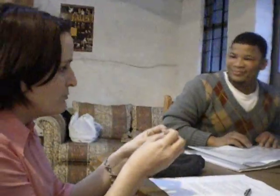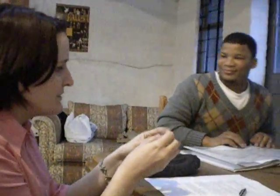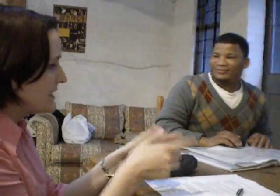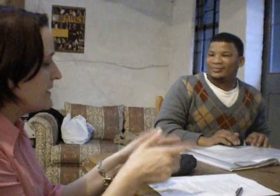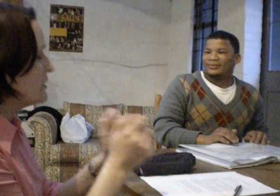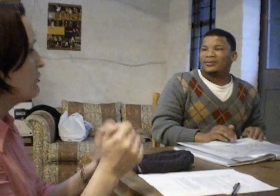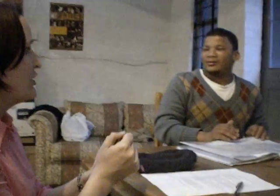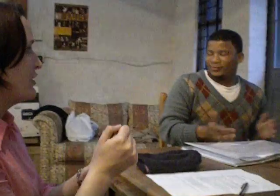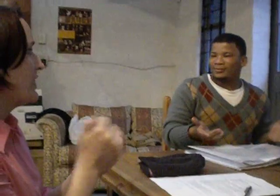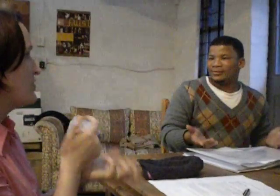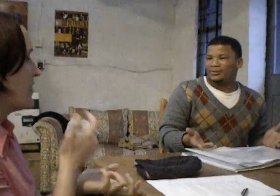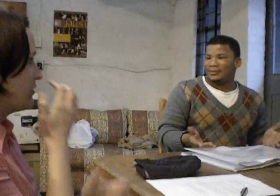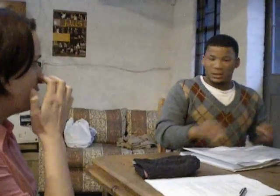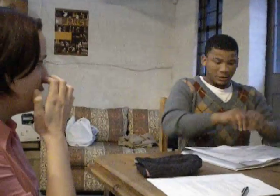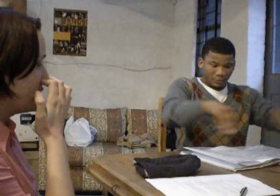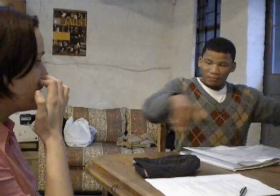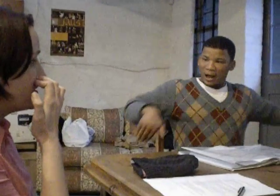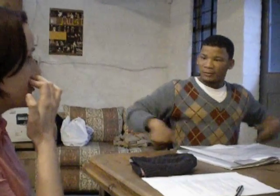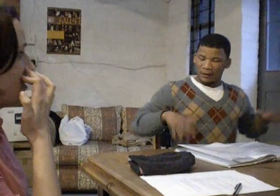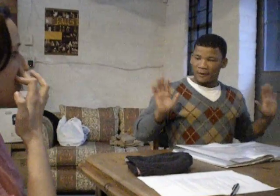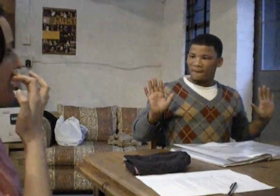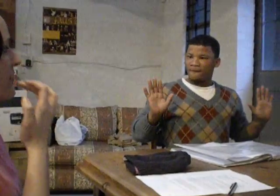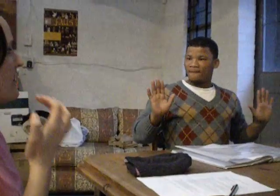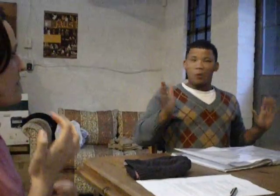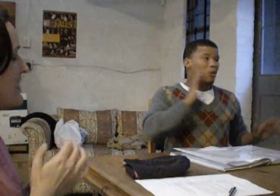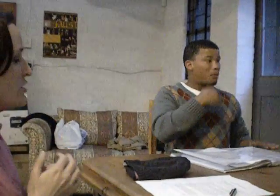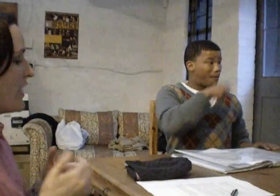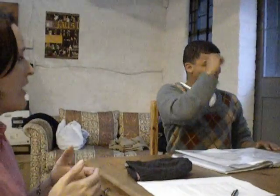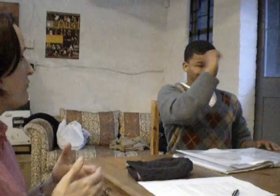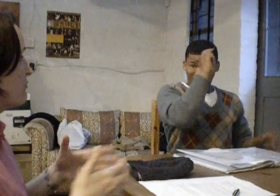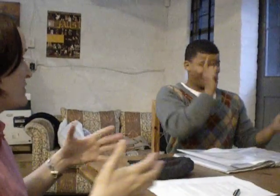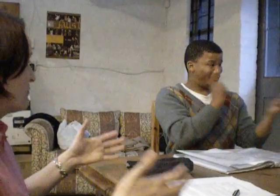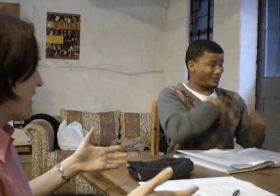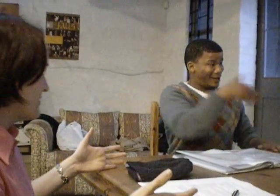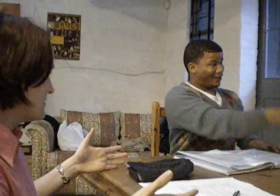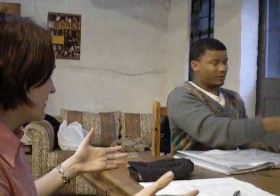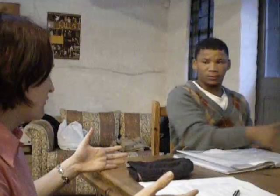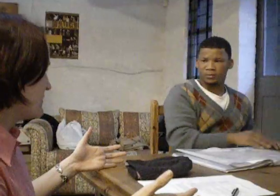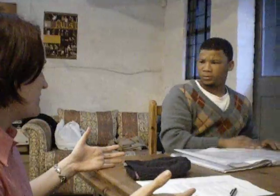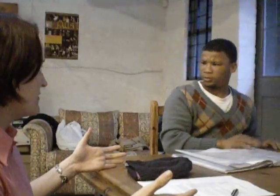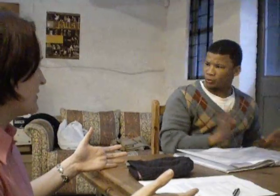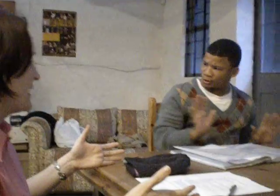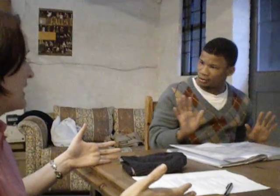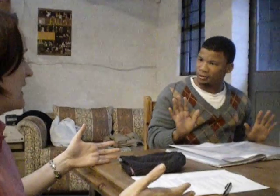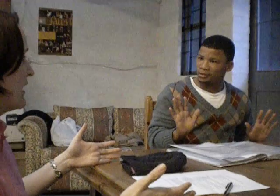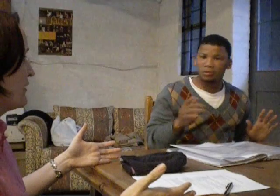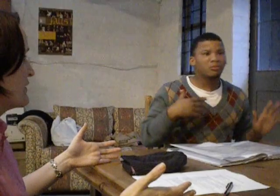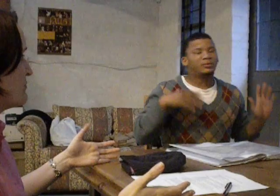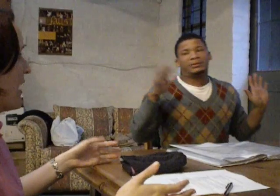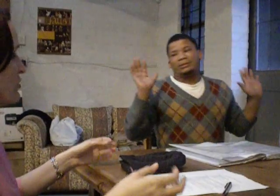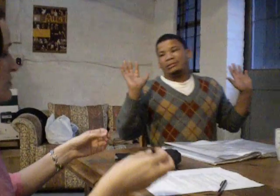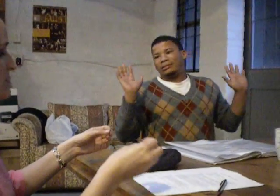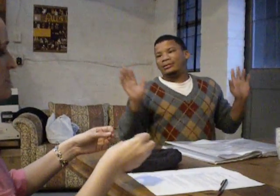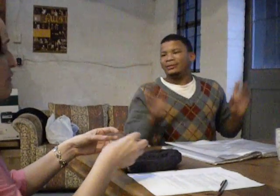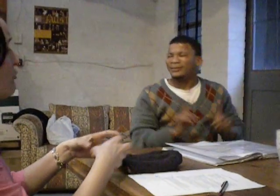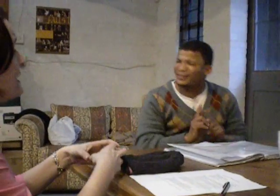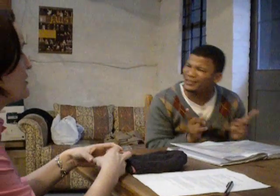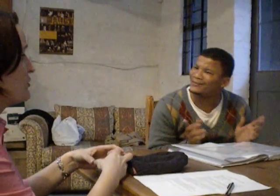you learn and you kind of move on. So they need to have space. Okay. If it's bound to a specific religion